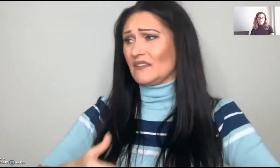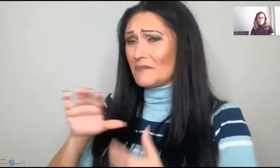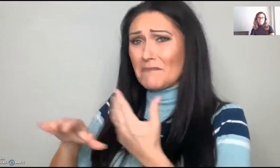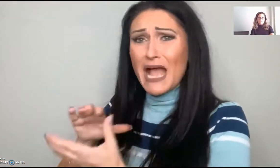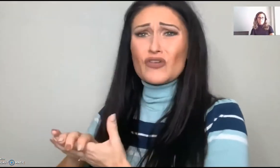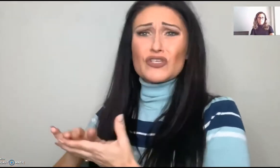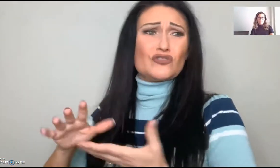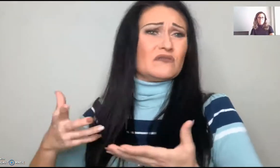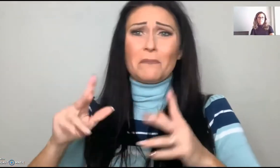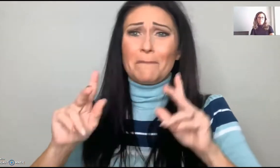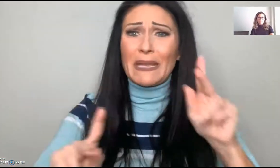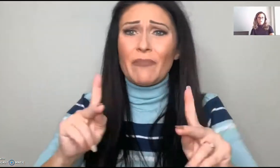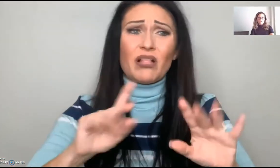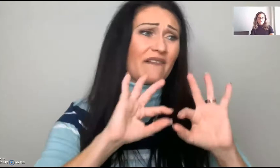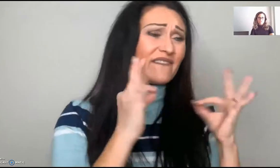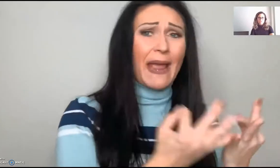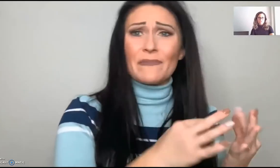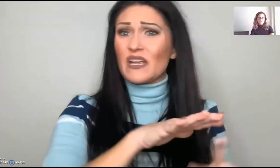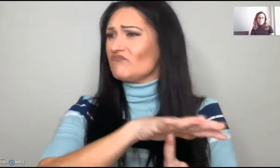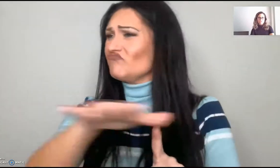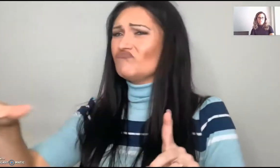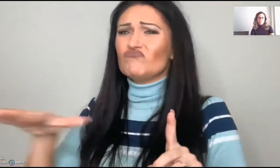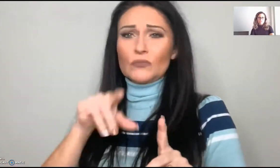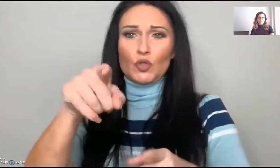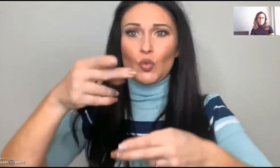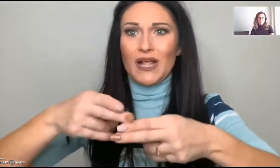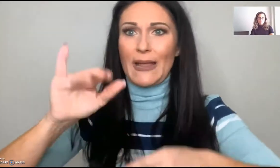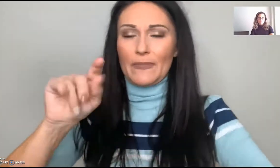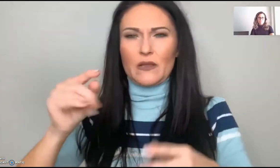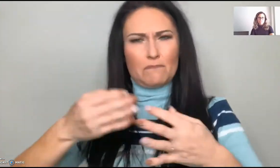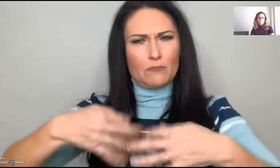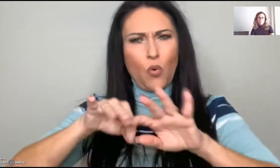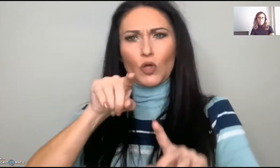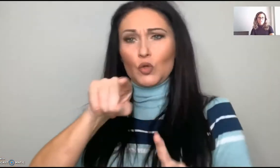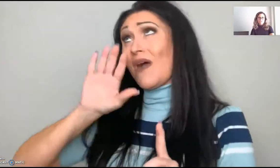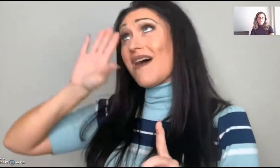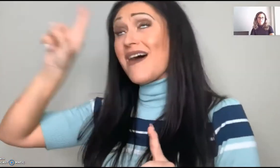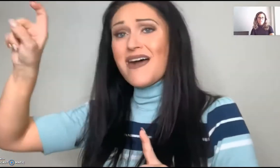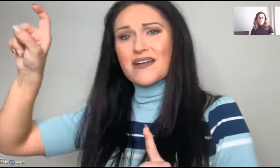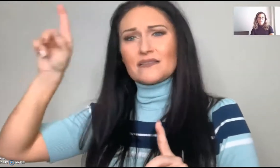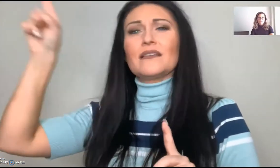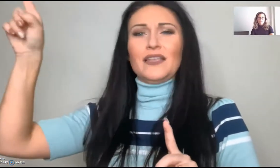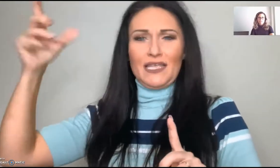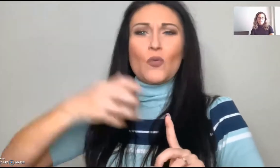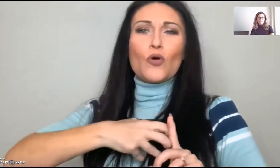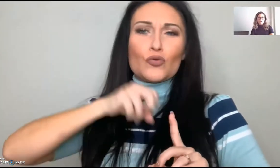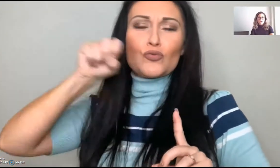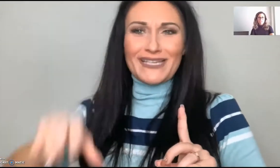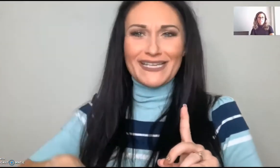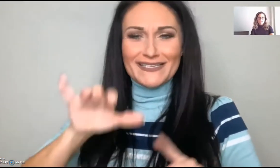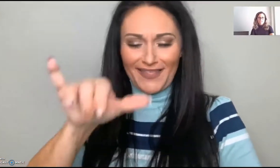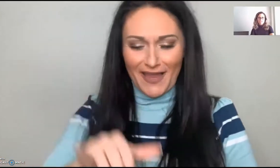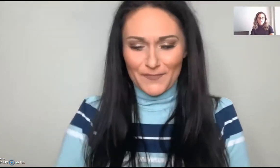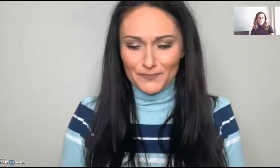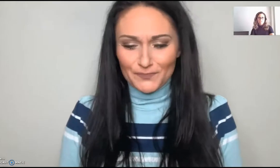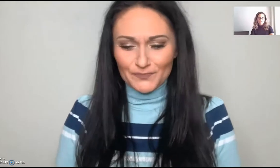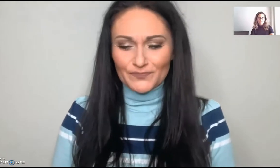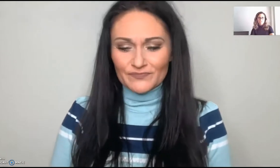And from those who've wronged you, people, family, anyone around you, you name it. You have to ask God to remove that.